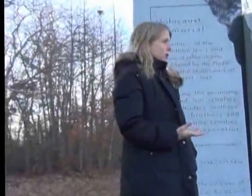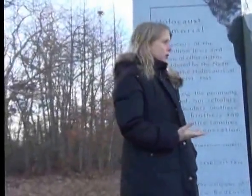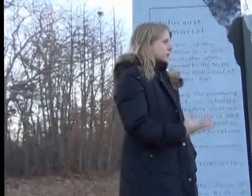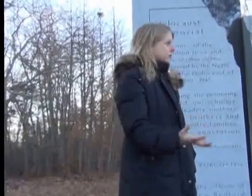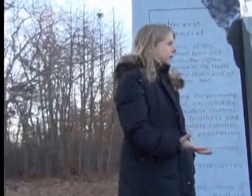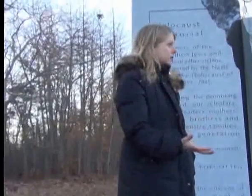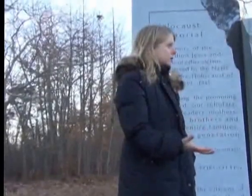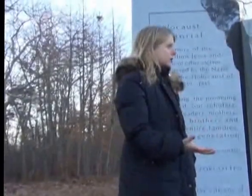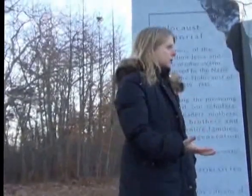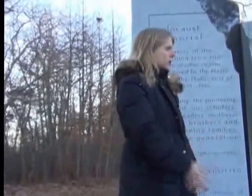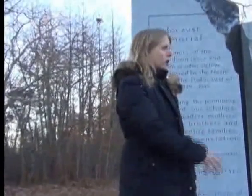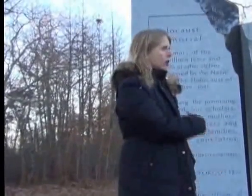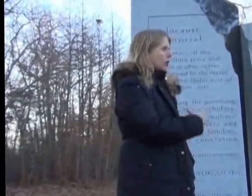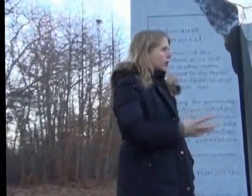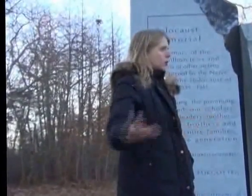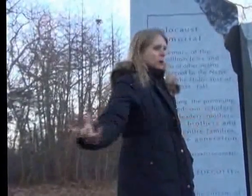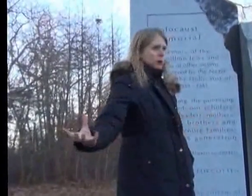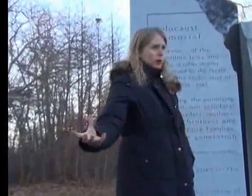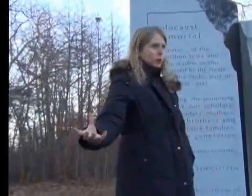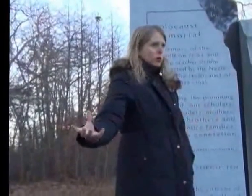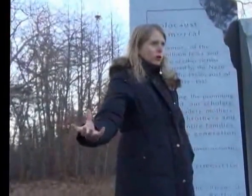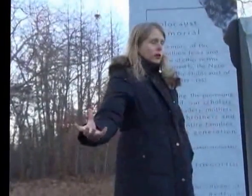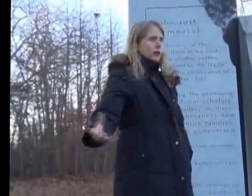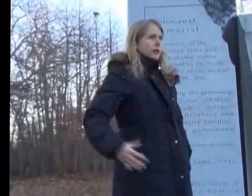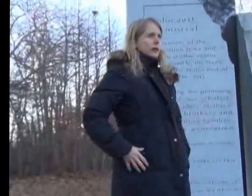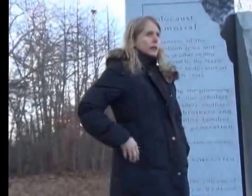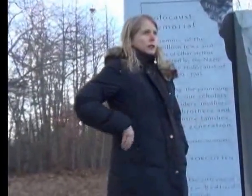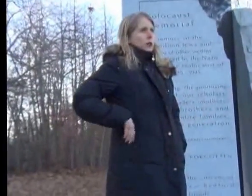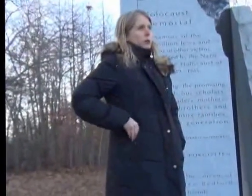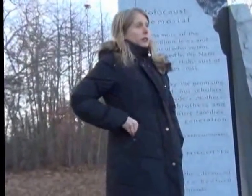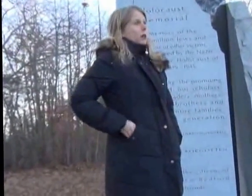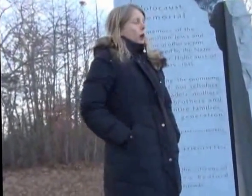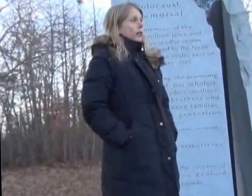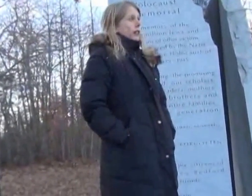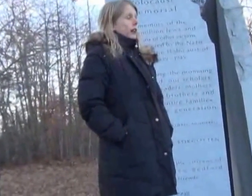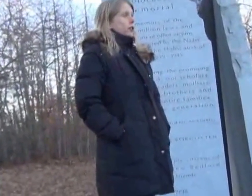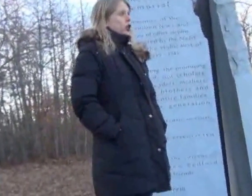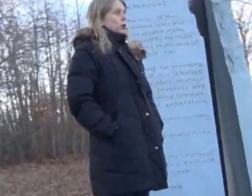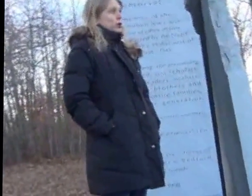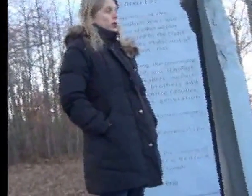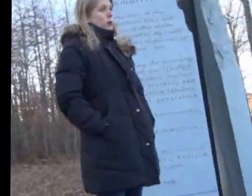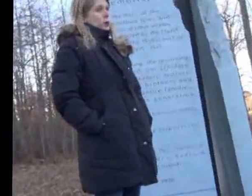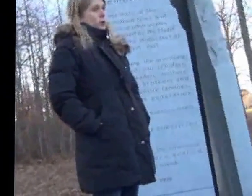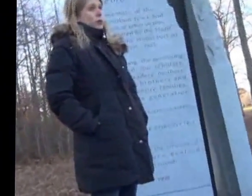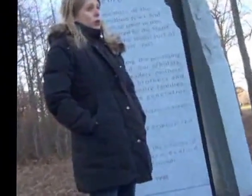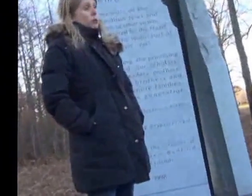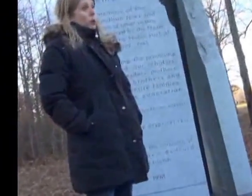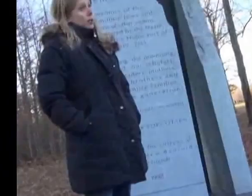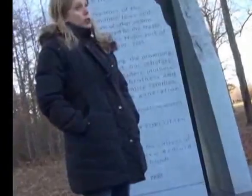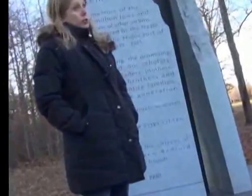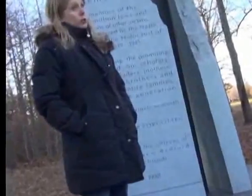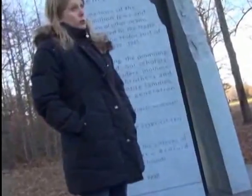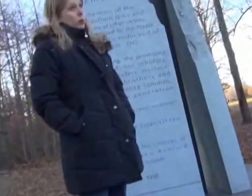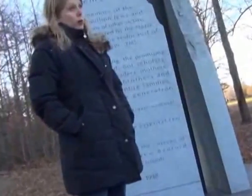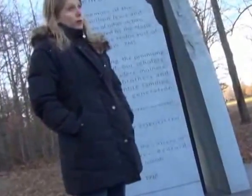memorial since I was doing all the preparatory work. But they wanted to have a Jewish sculptor, a sculptor actually do the memorial.